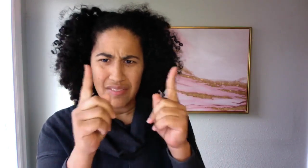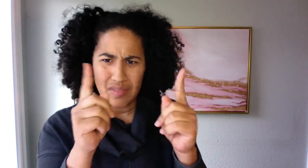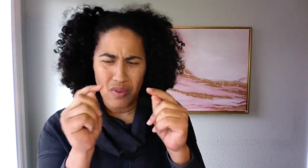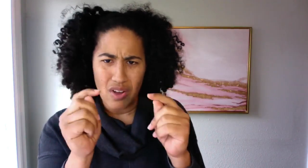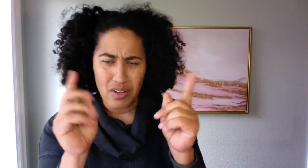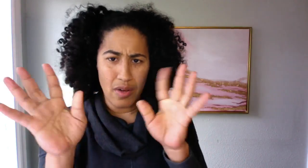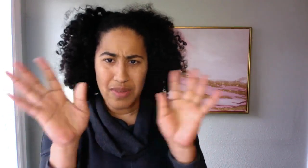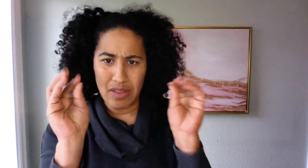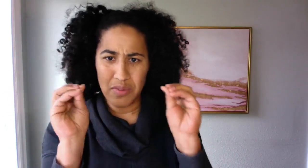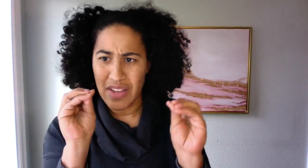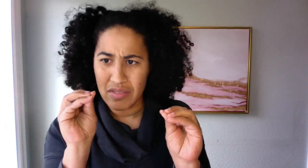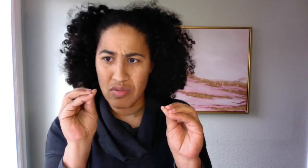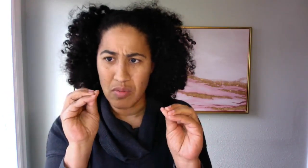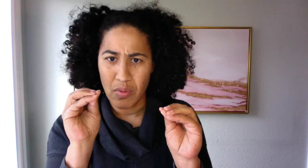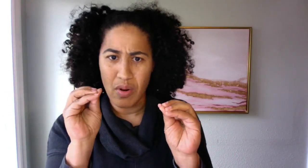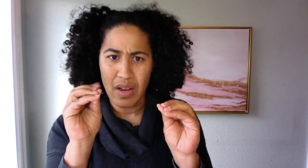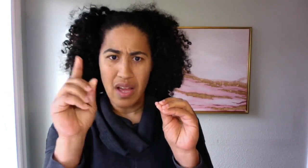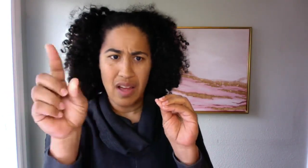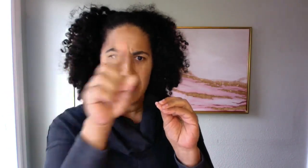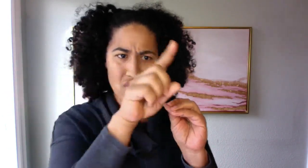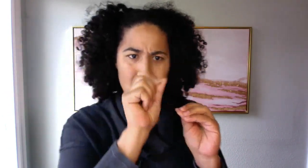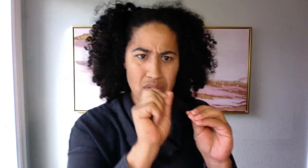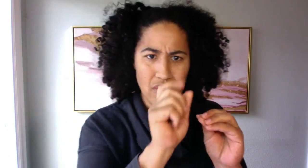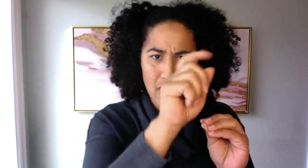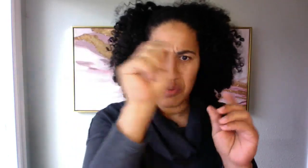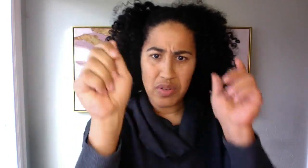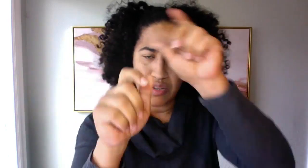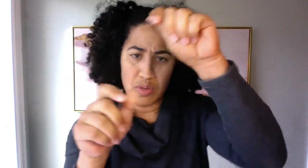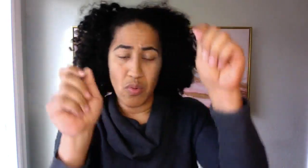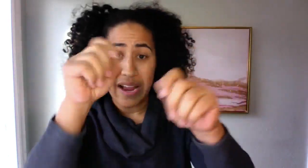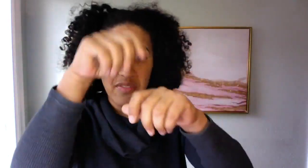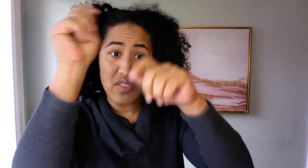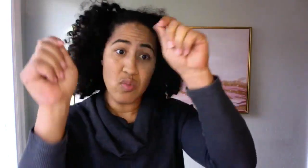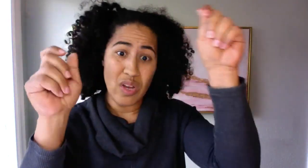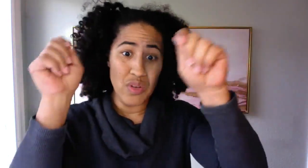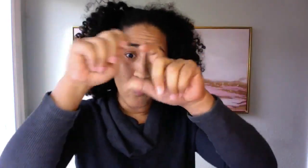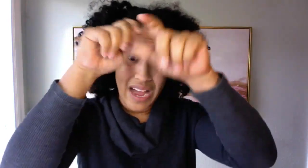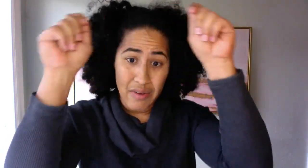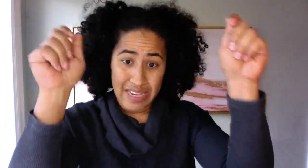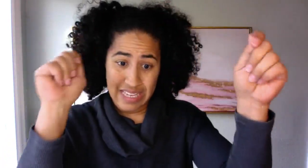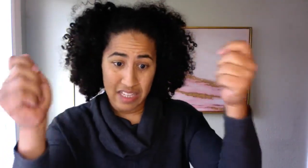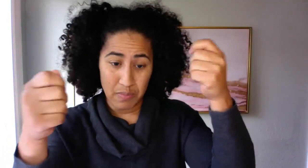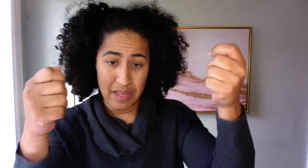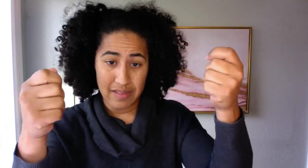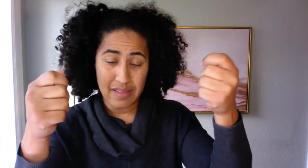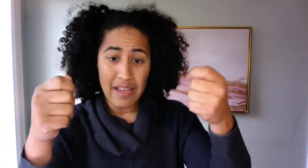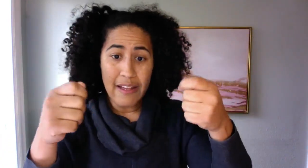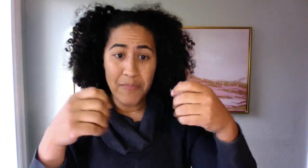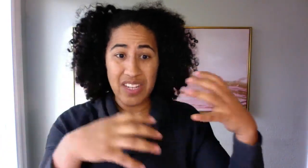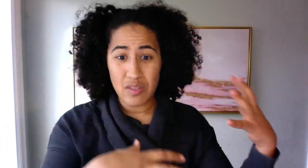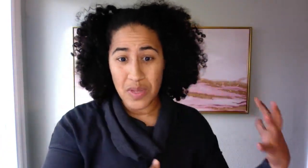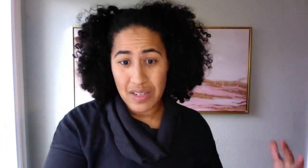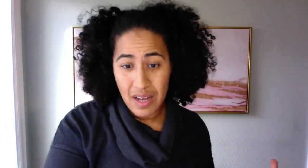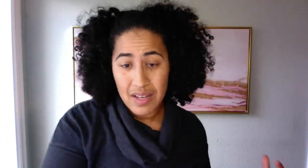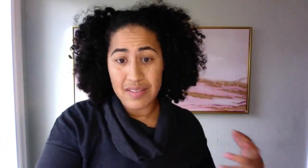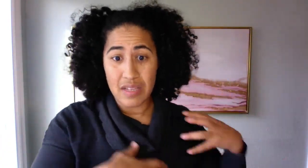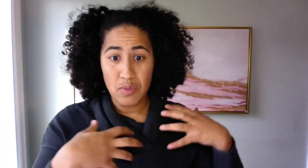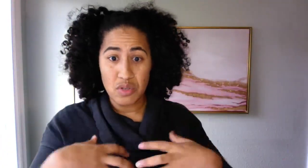this wrong. Um, now that we've got this new report, uh, this shouldn't go there. We need to rewire. This is where rewiring takes place. And it's because the emotions